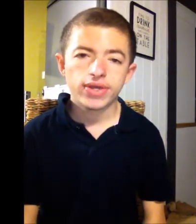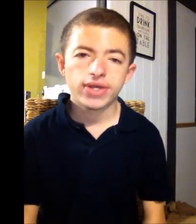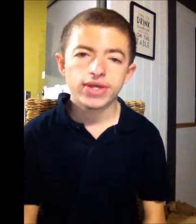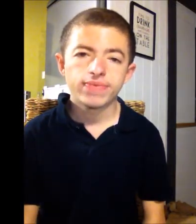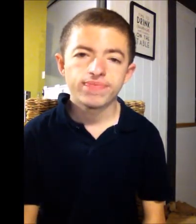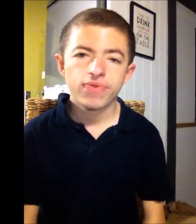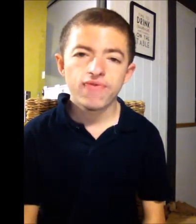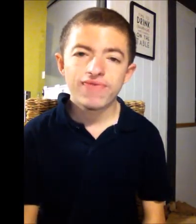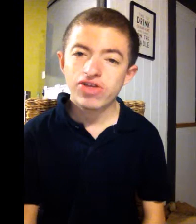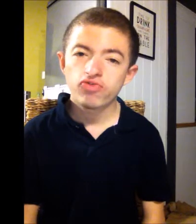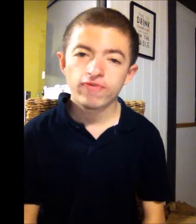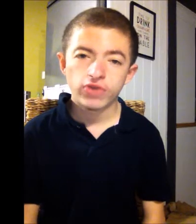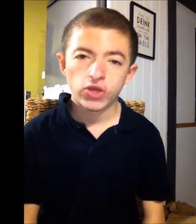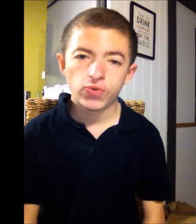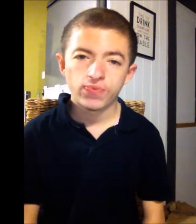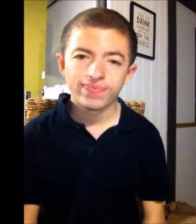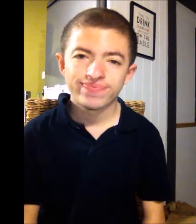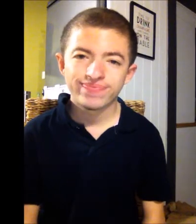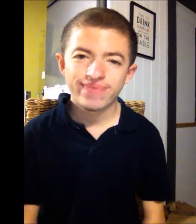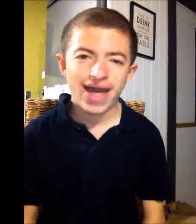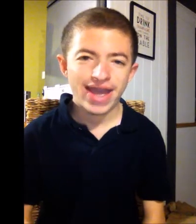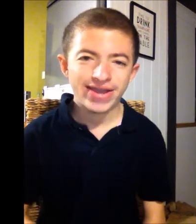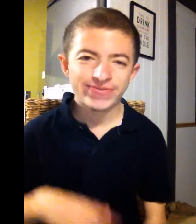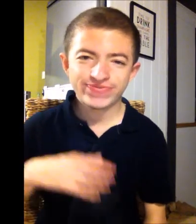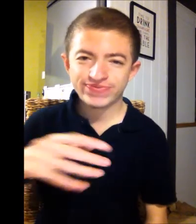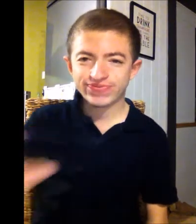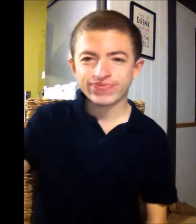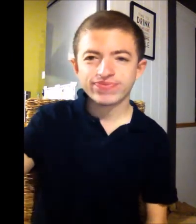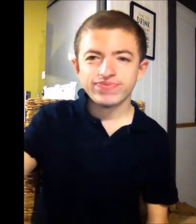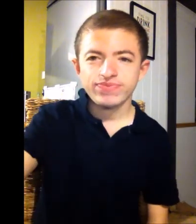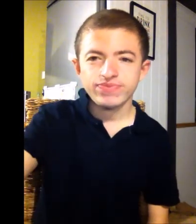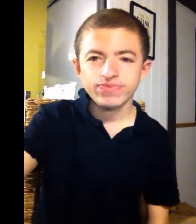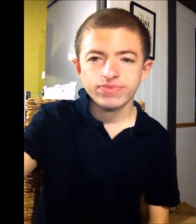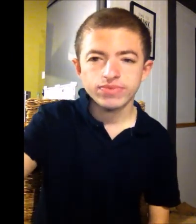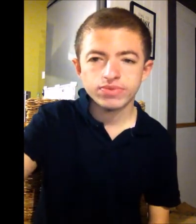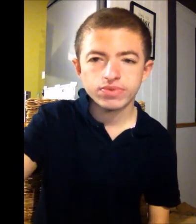Flash review. Bye. Bye. Bye. Thank you.